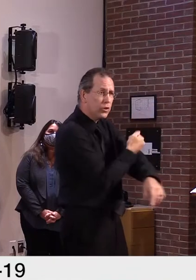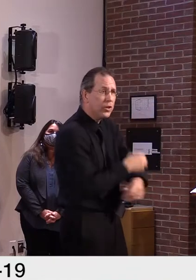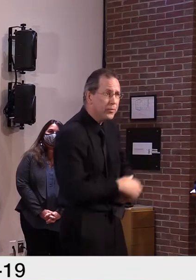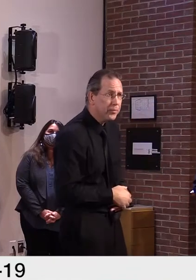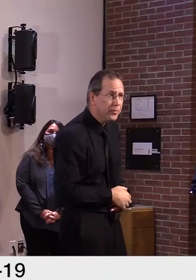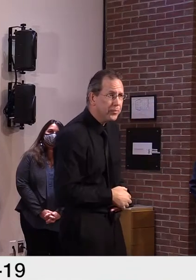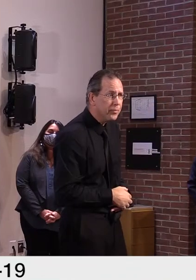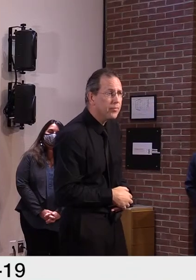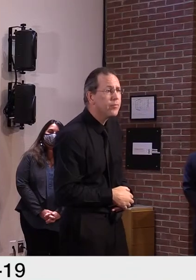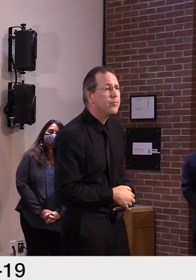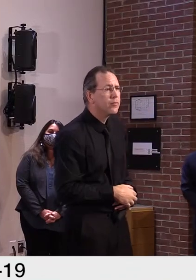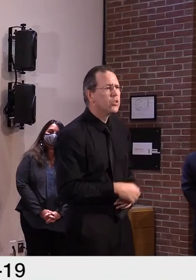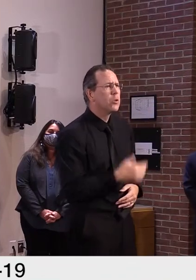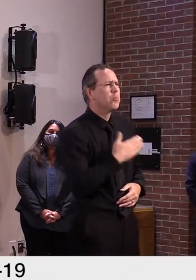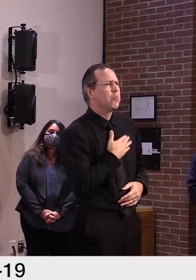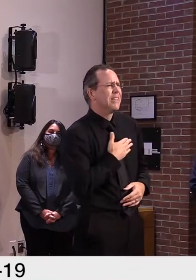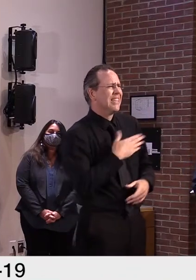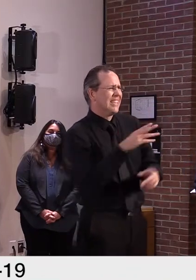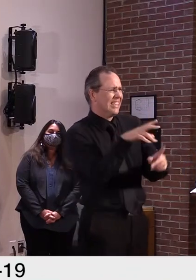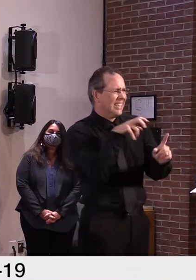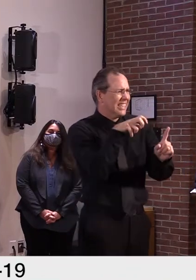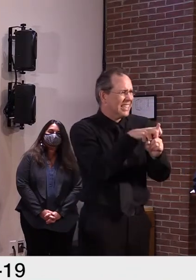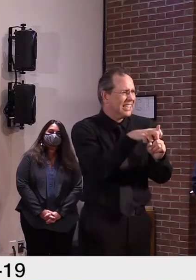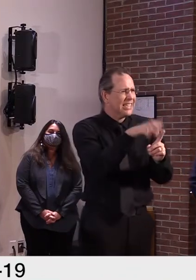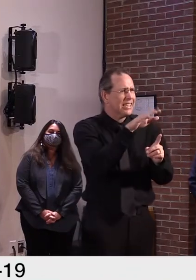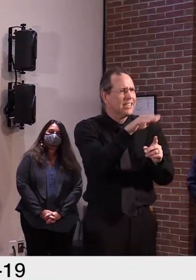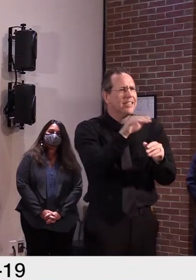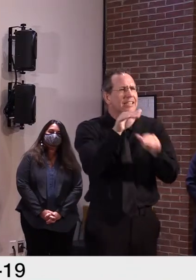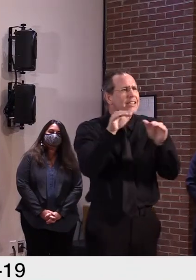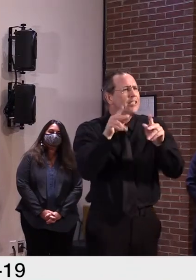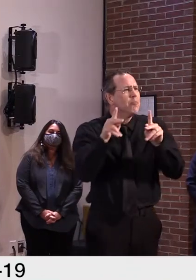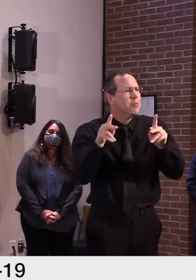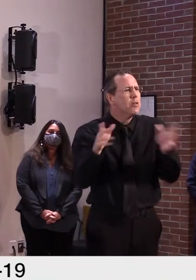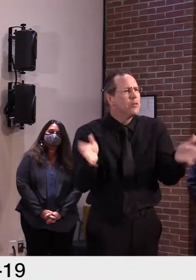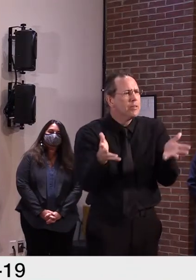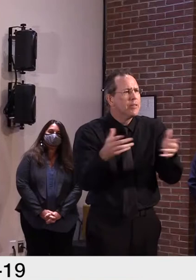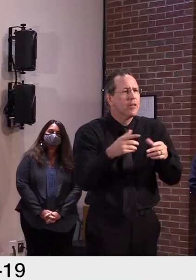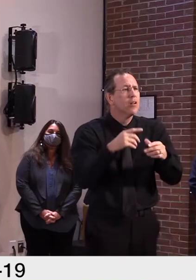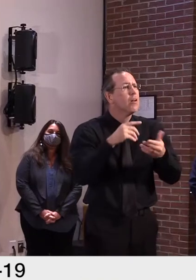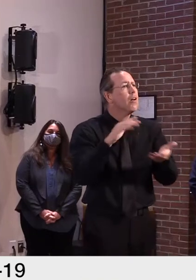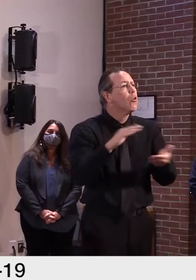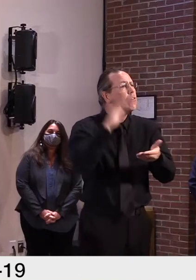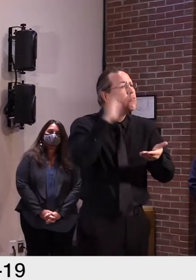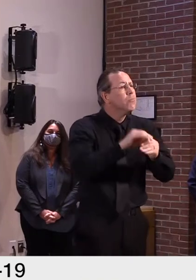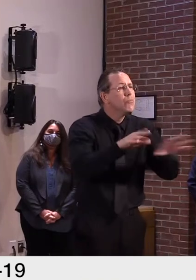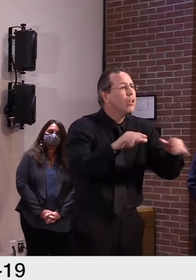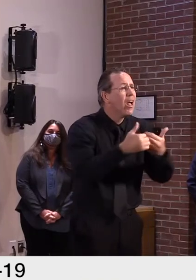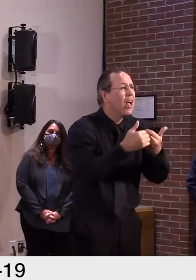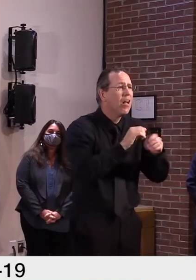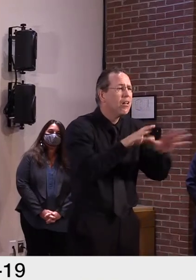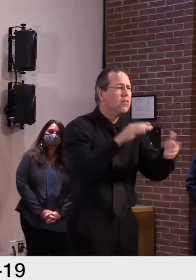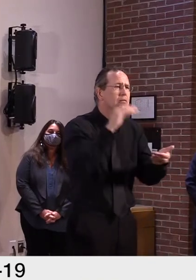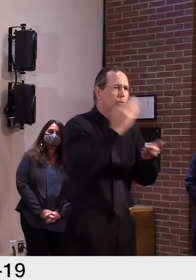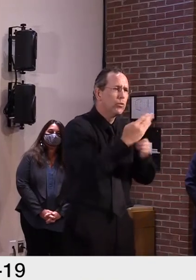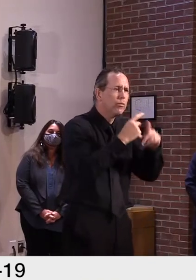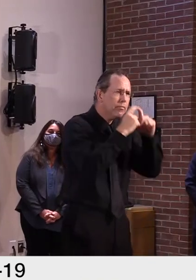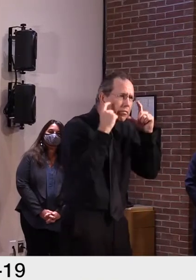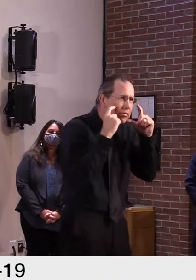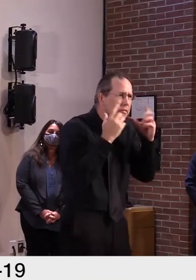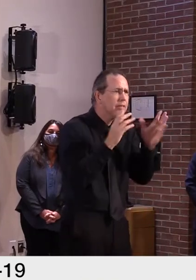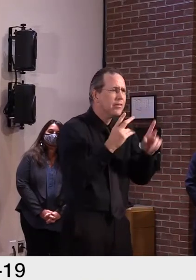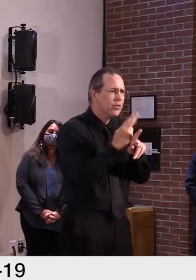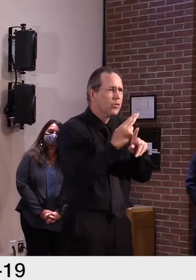COVID-19. They're going to help no matter what season we're in, COVID season, flu season, you name it.